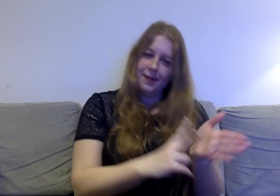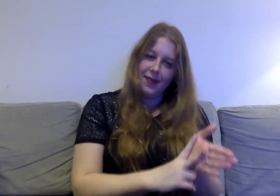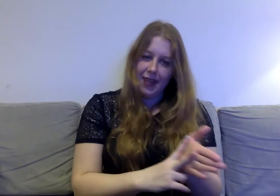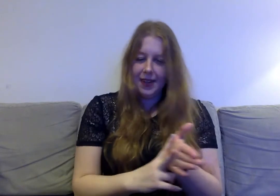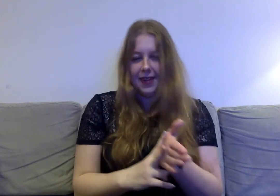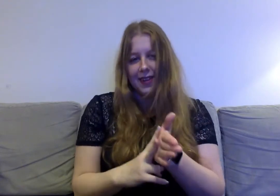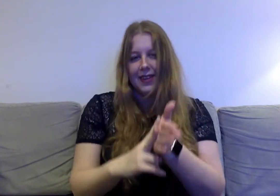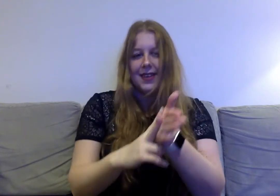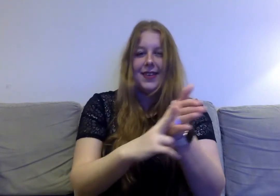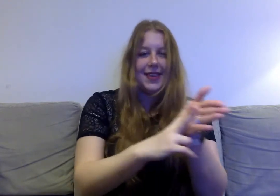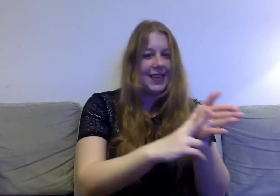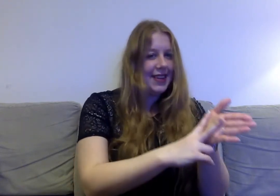Valerie